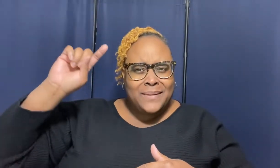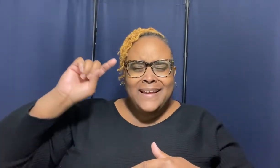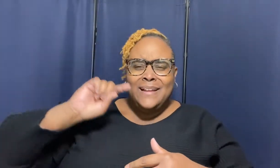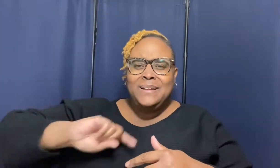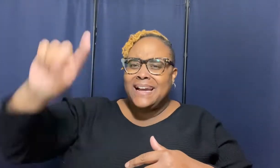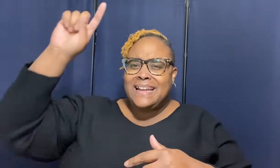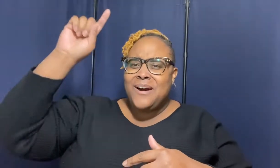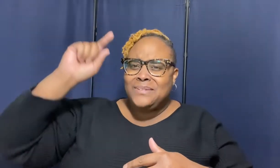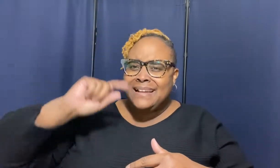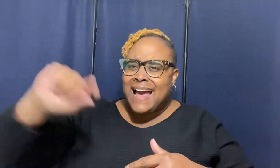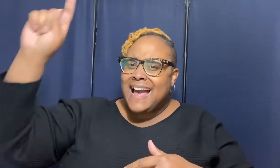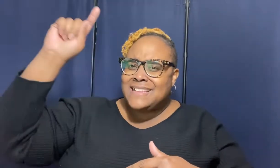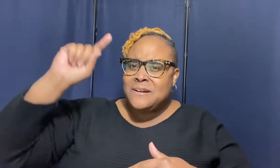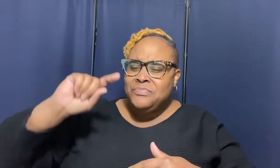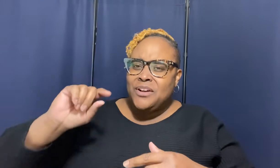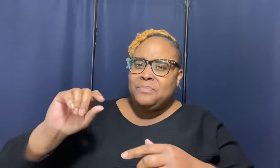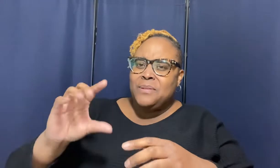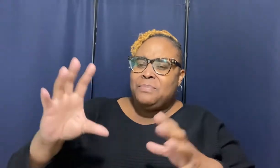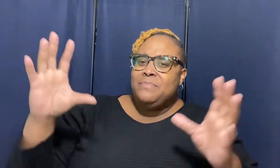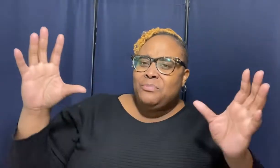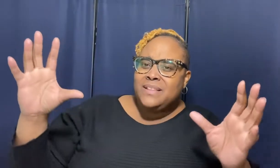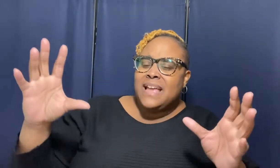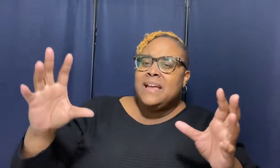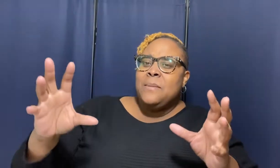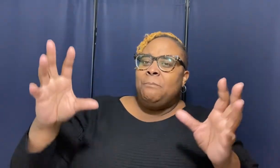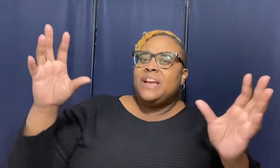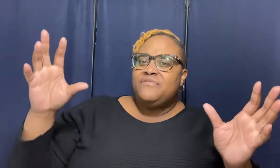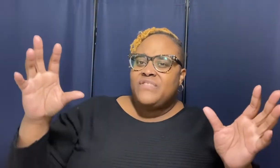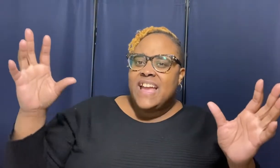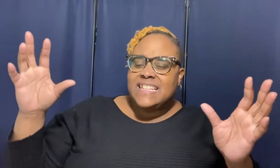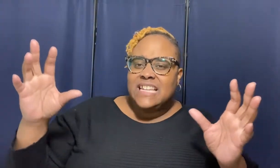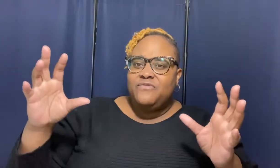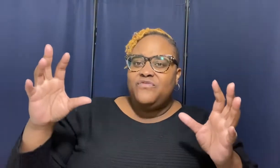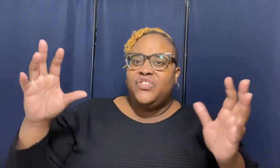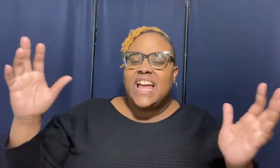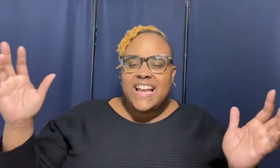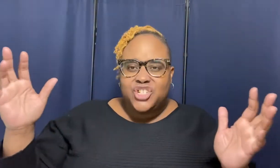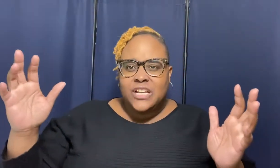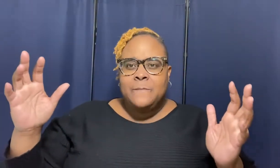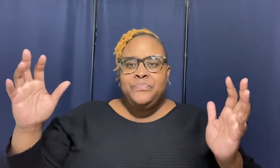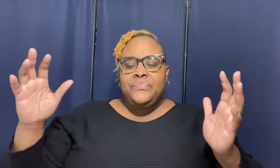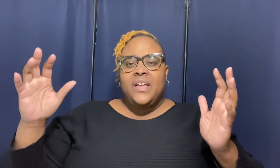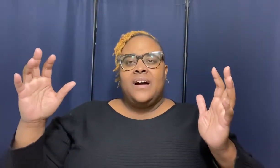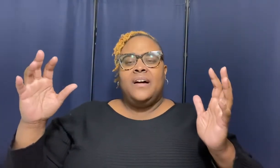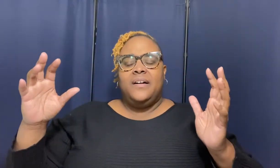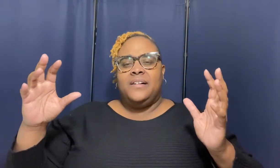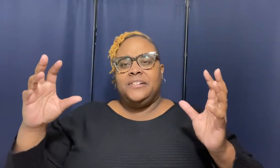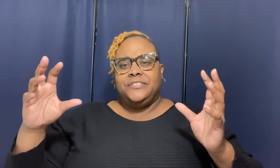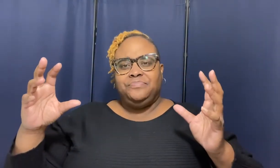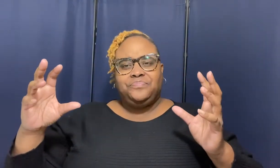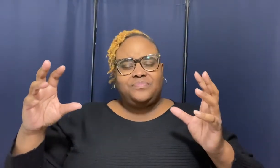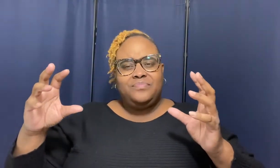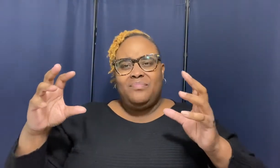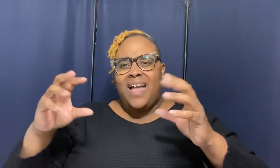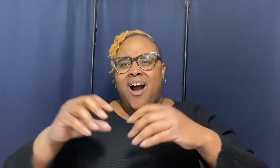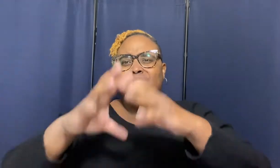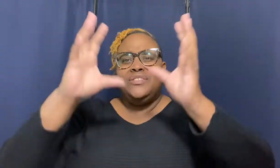looking at all the lies of the people with they big fancy flashy uh um all of the